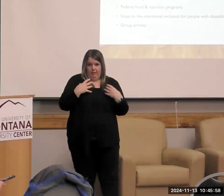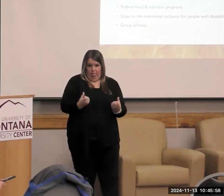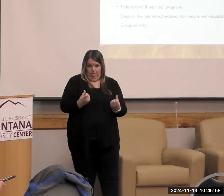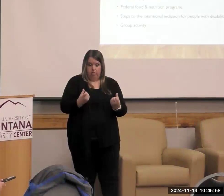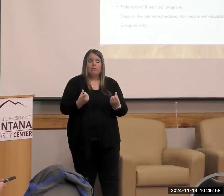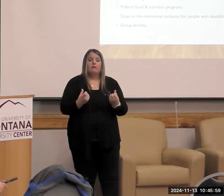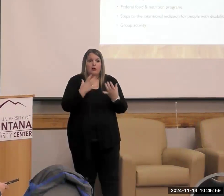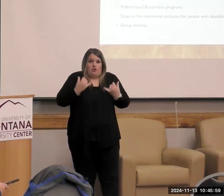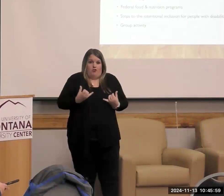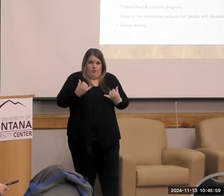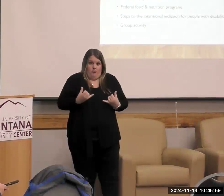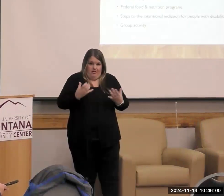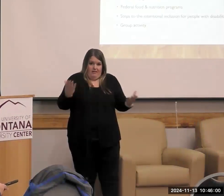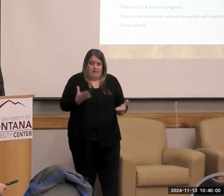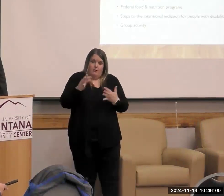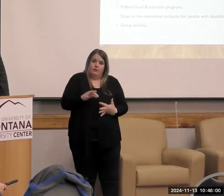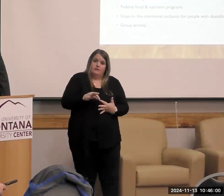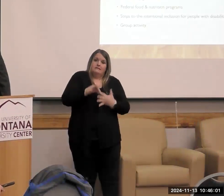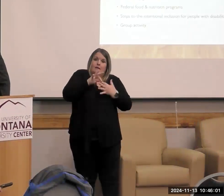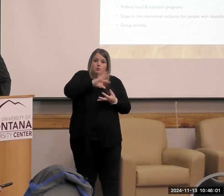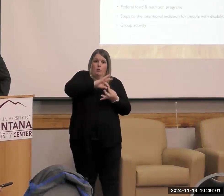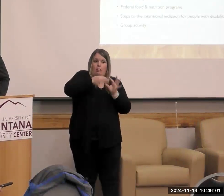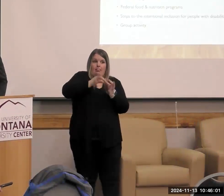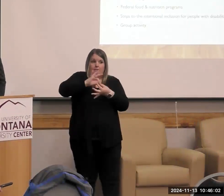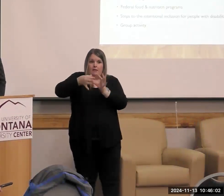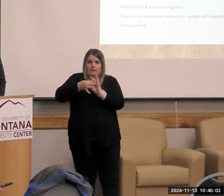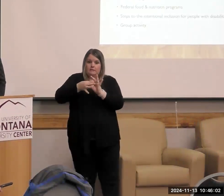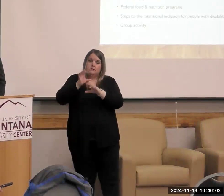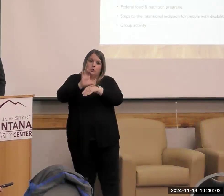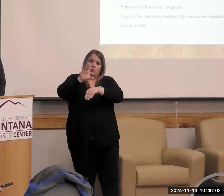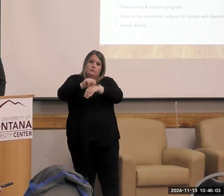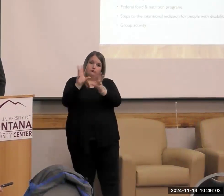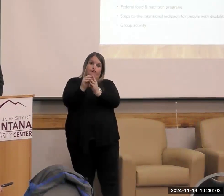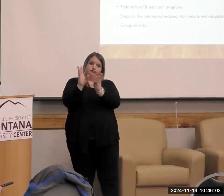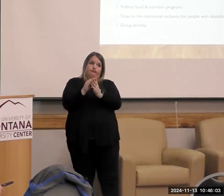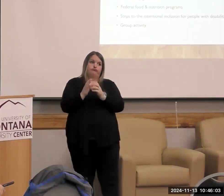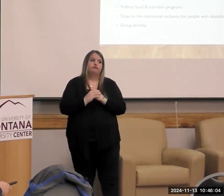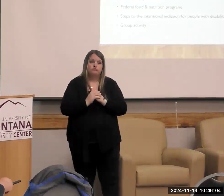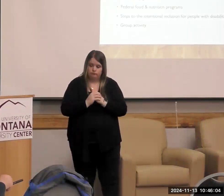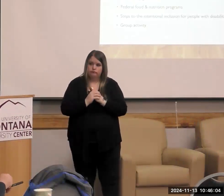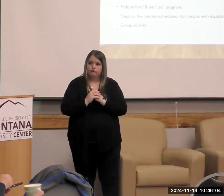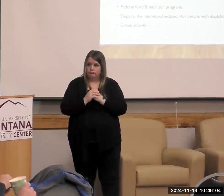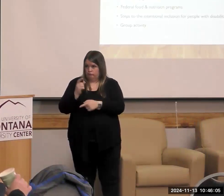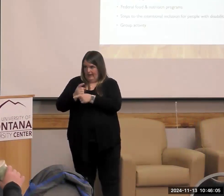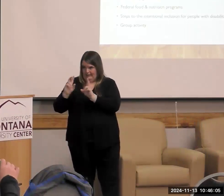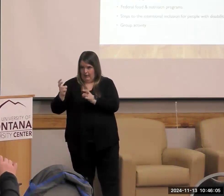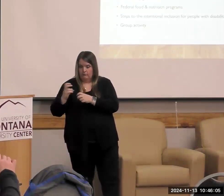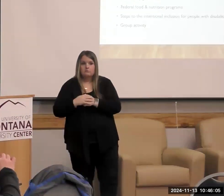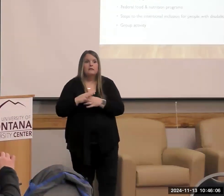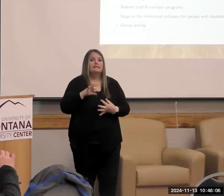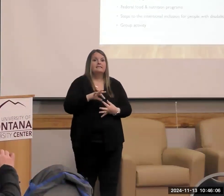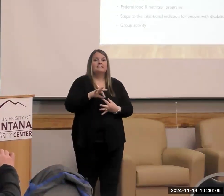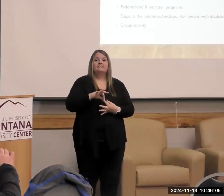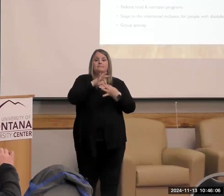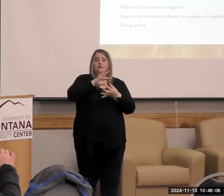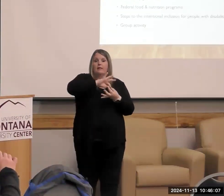and is currently a Special Olympics consultant. Is that the correct title? Yes, Special Olympics Public